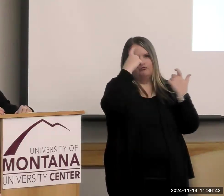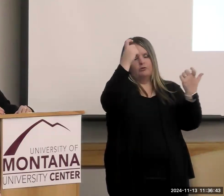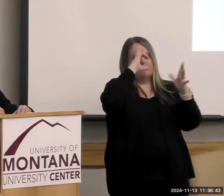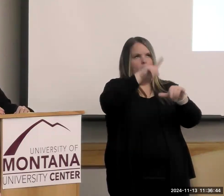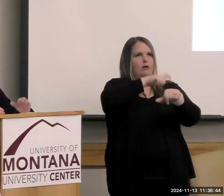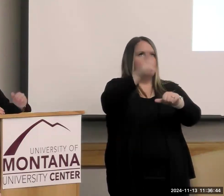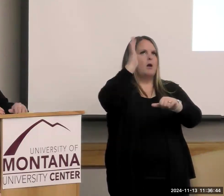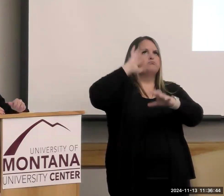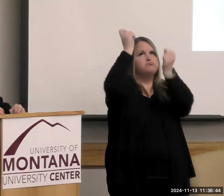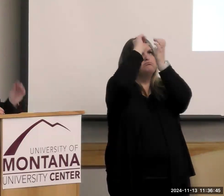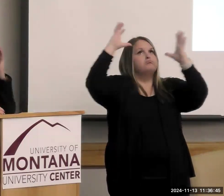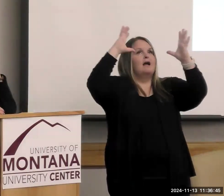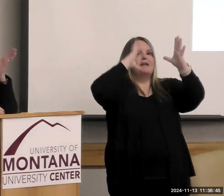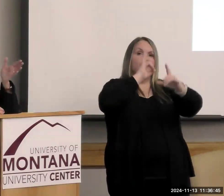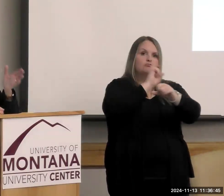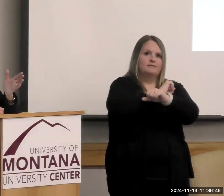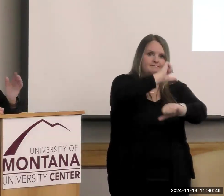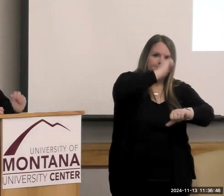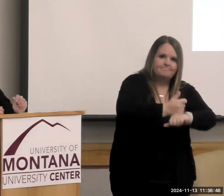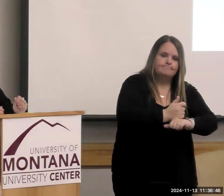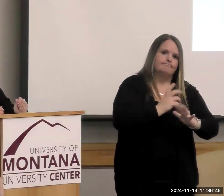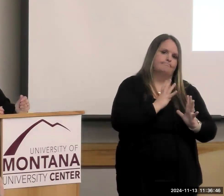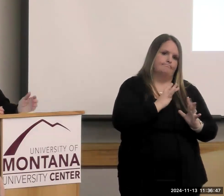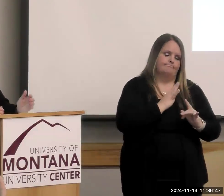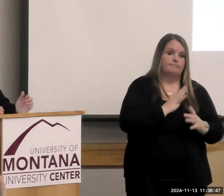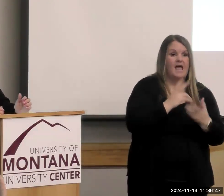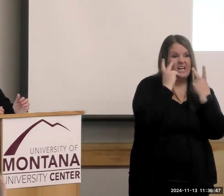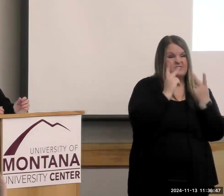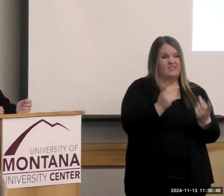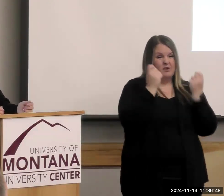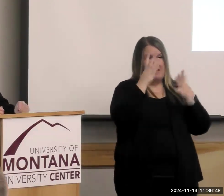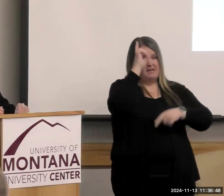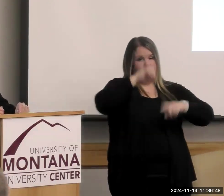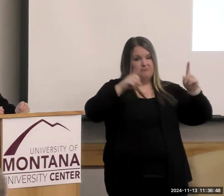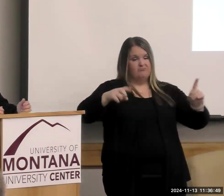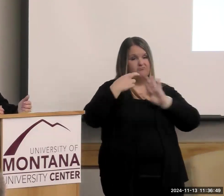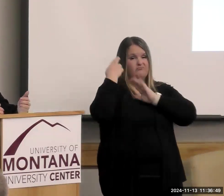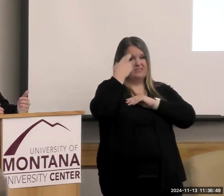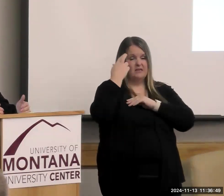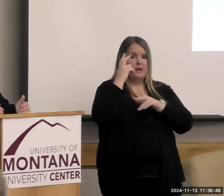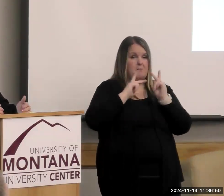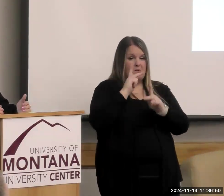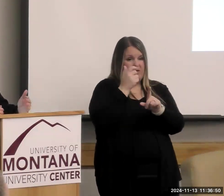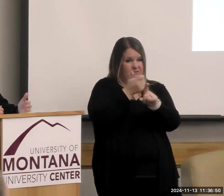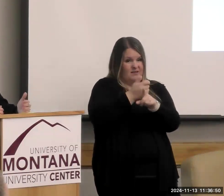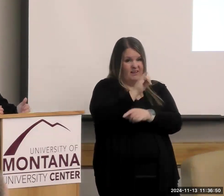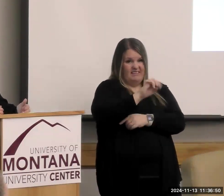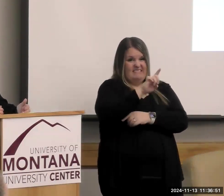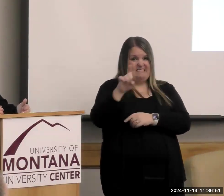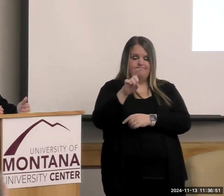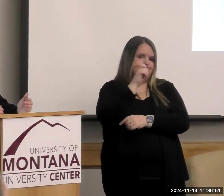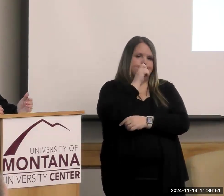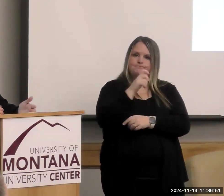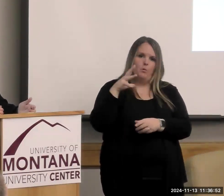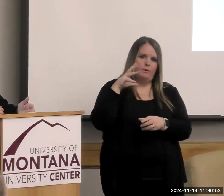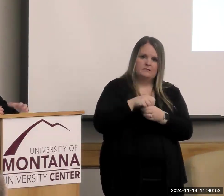So, as you can see, for various reasons, people with IDD don't typically participate in the federal food